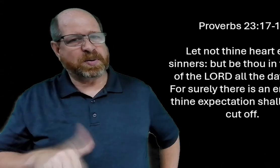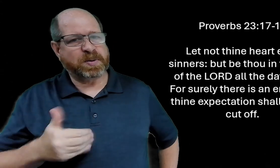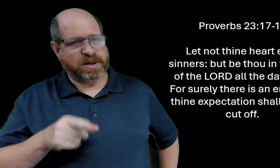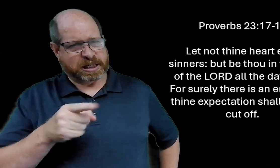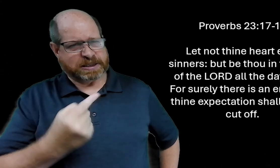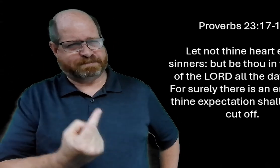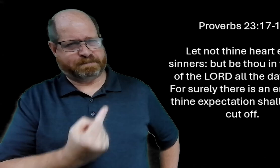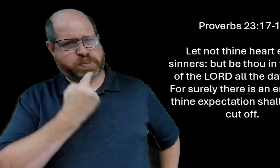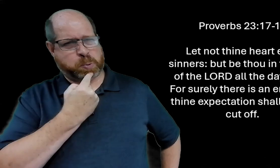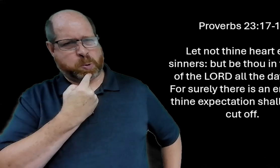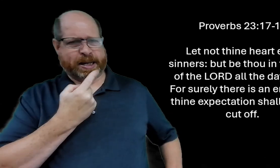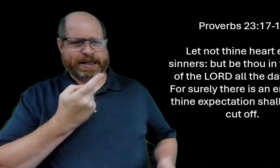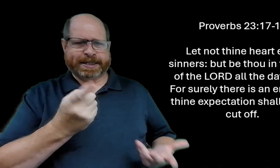when i look at that story